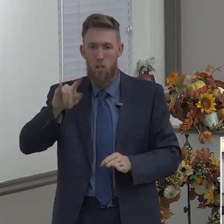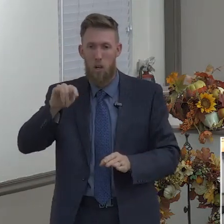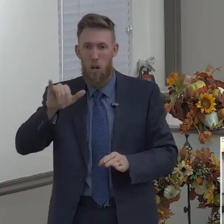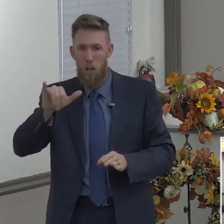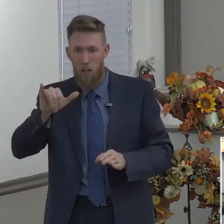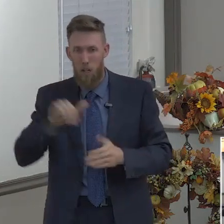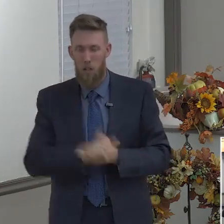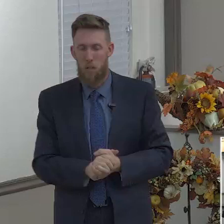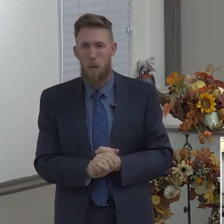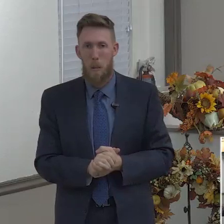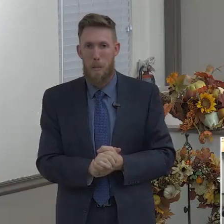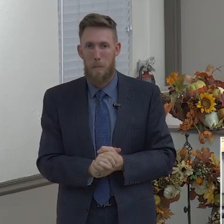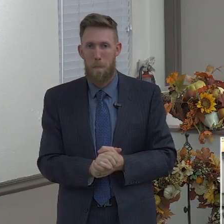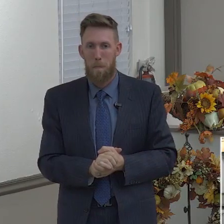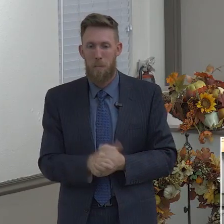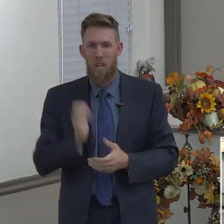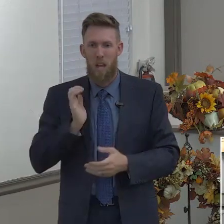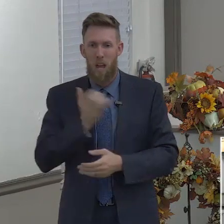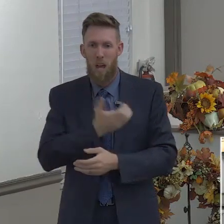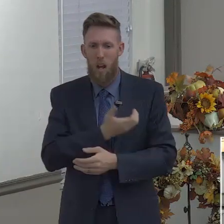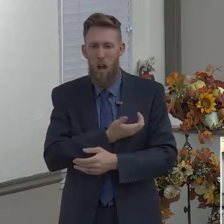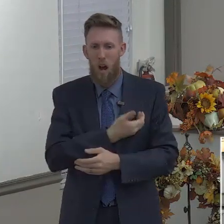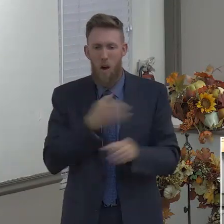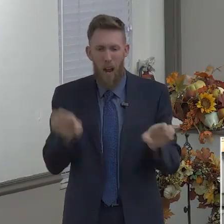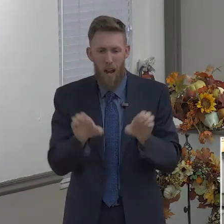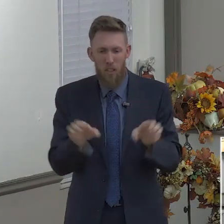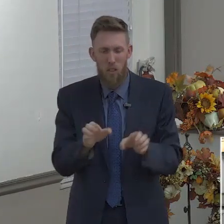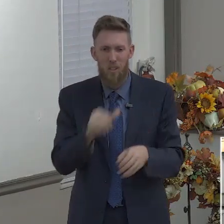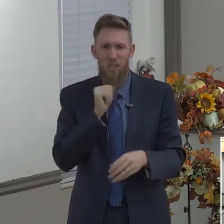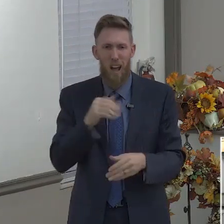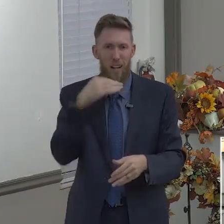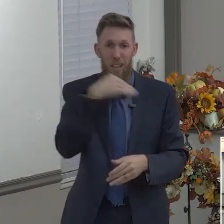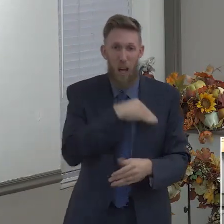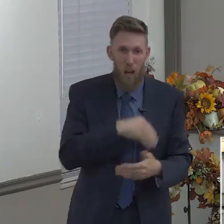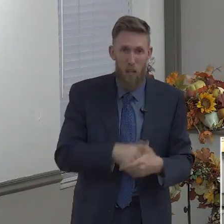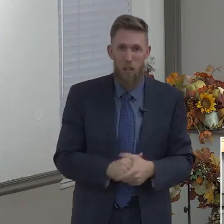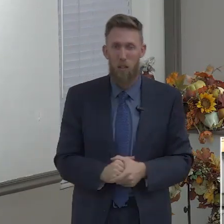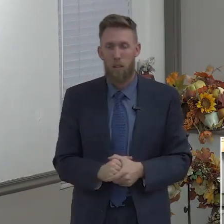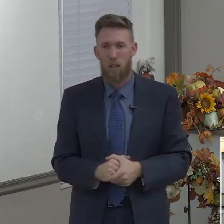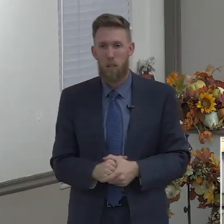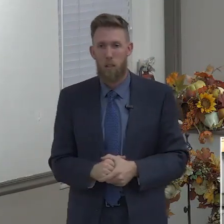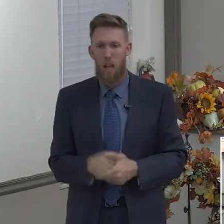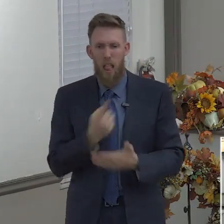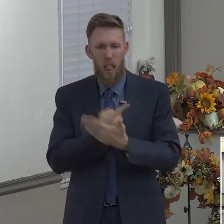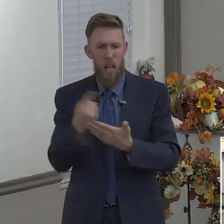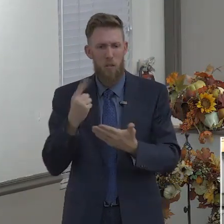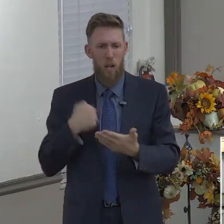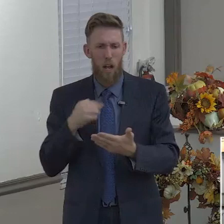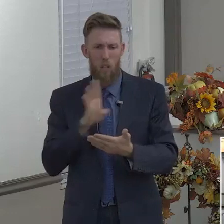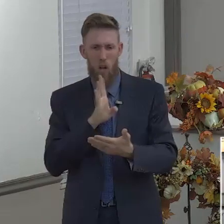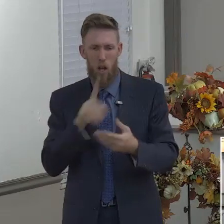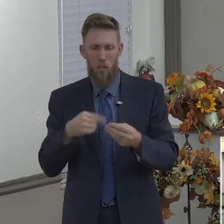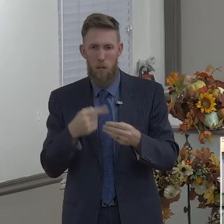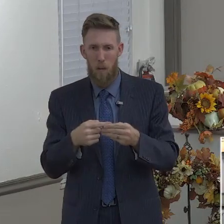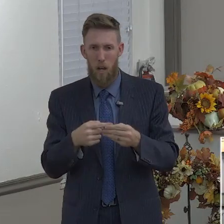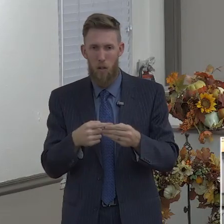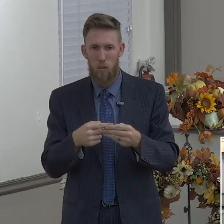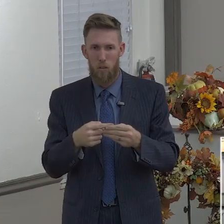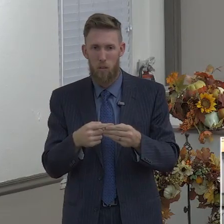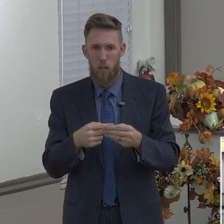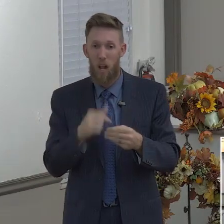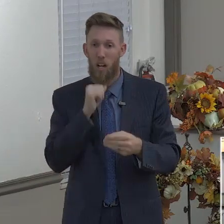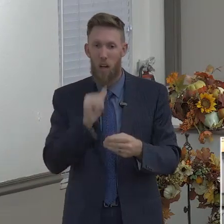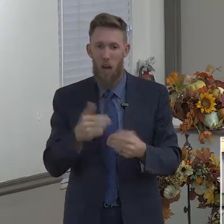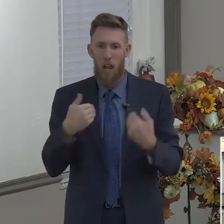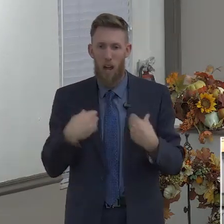not with dissimulations. And dissimulations, I talked about this last week in our teen class, means being two-faced. It means, hey,